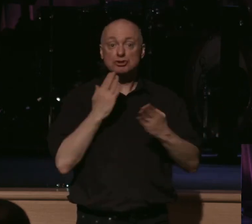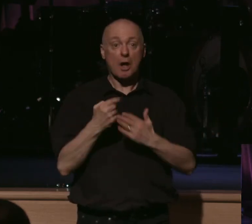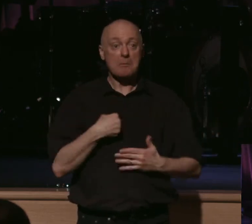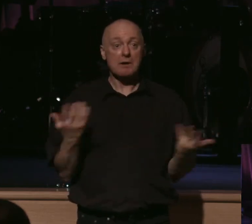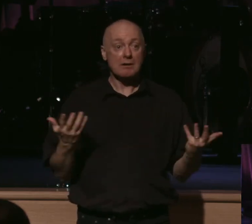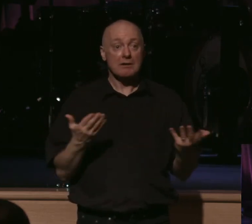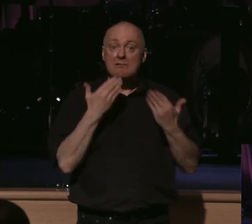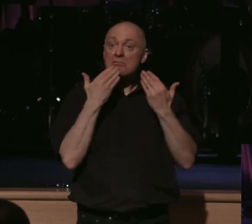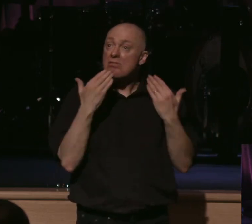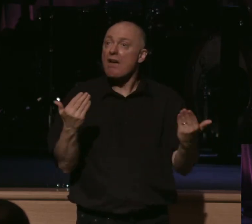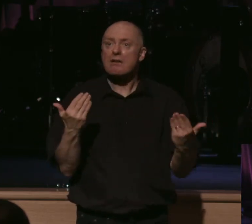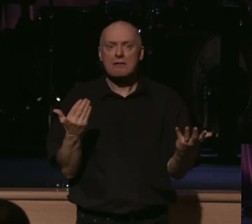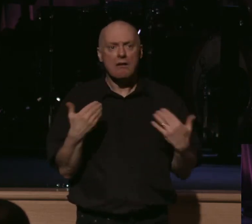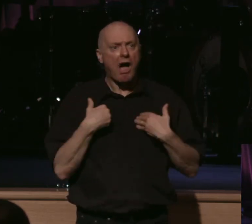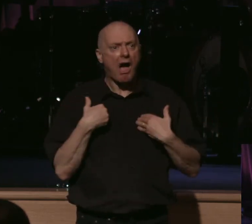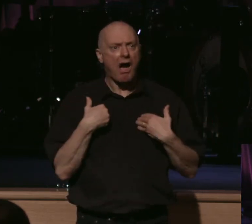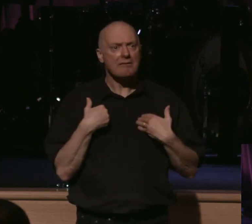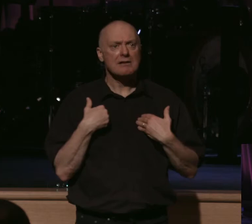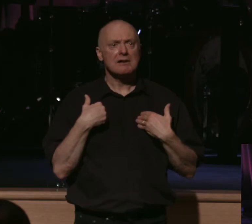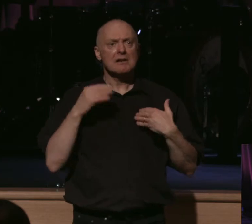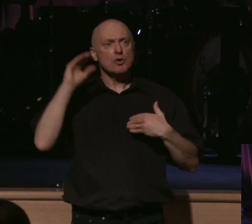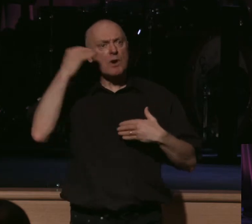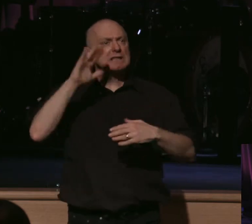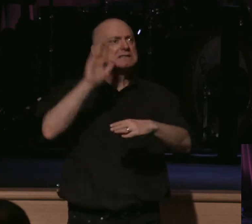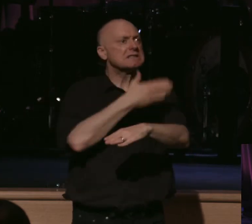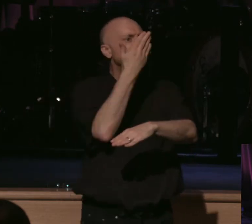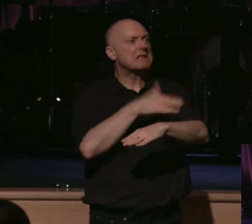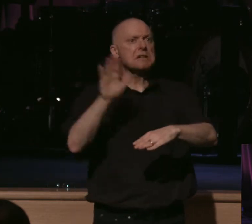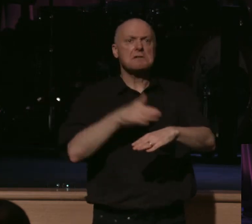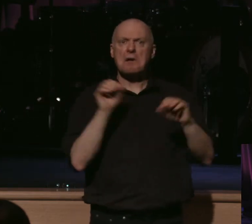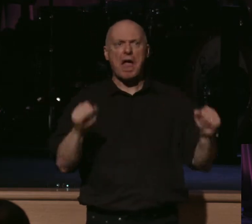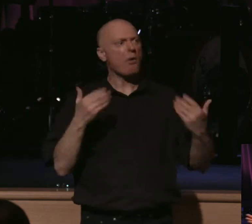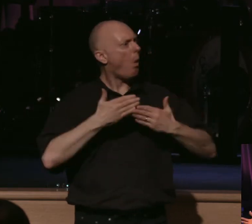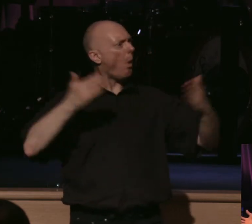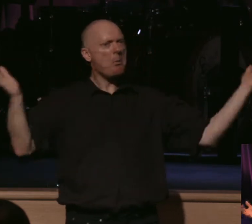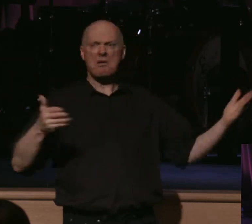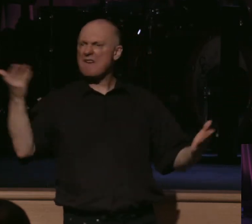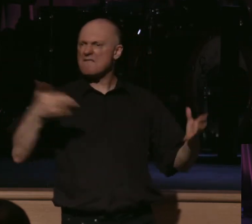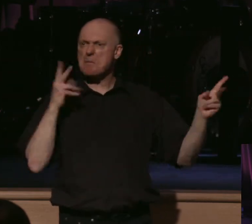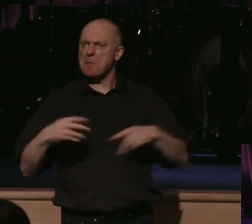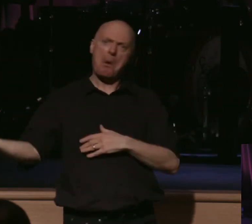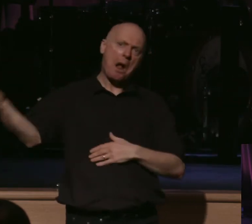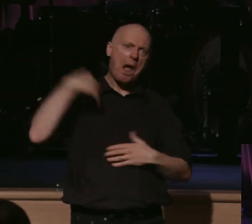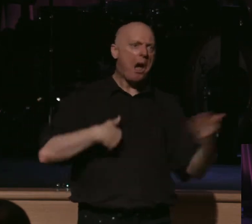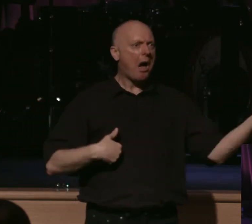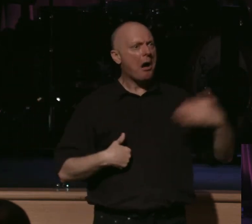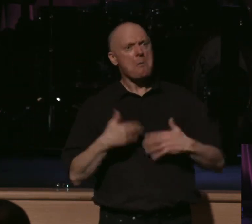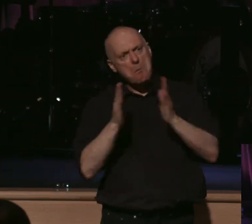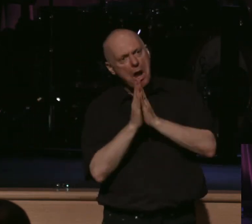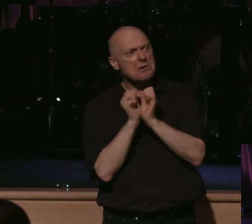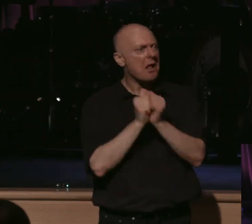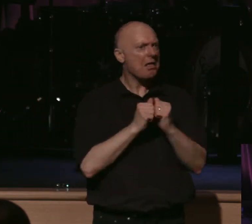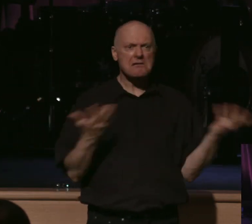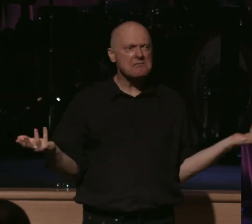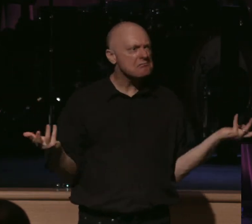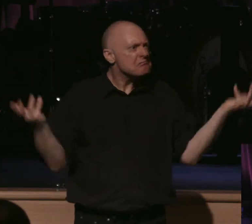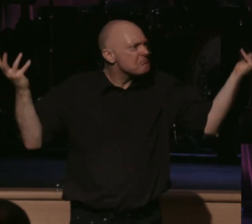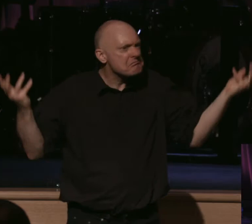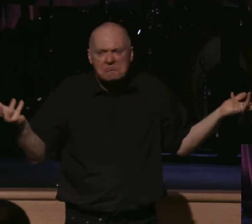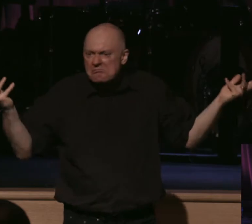Thank you that we have the grace to sing songs and openly worship you. Thank you we can invite people to come in and join us. Thank you we pray. I just not taking those things